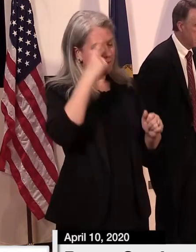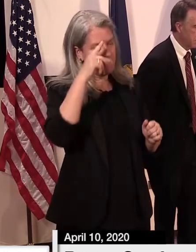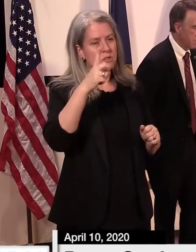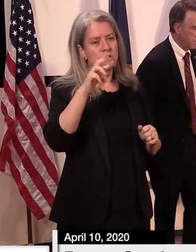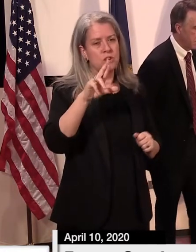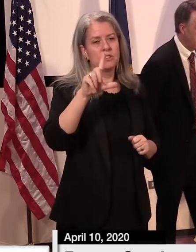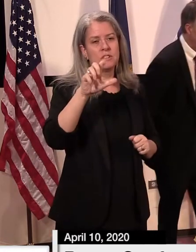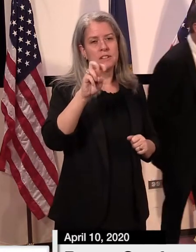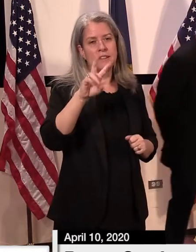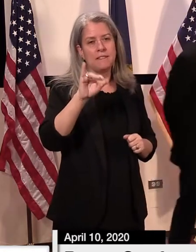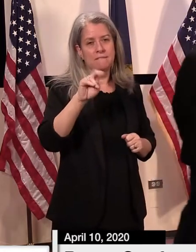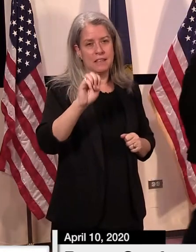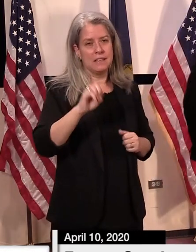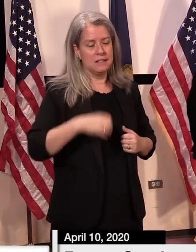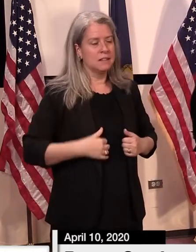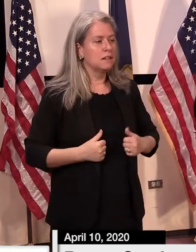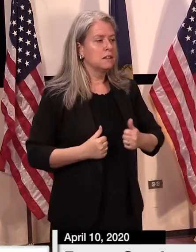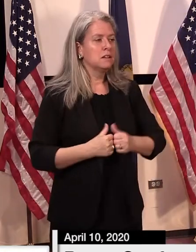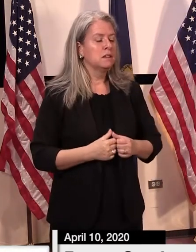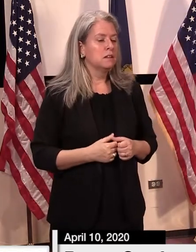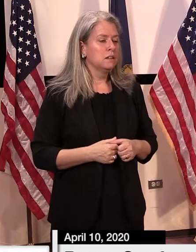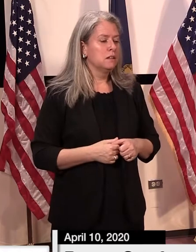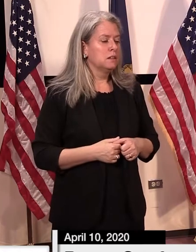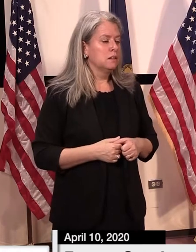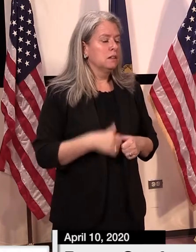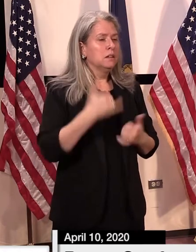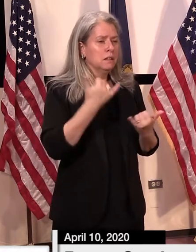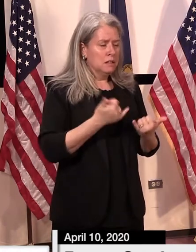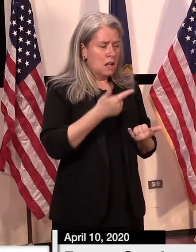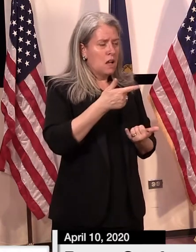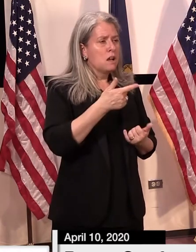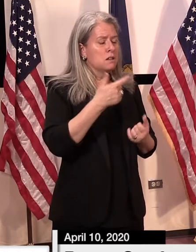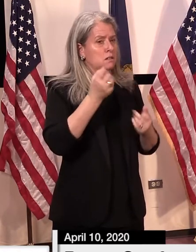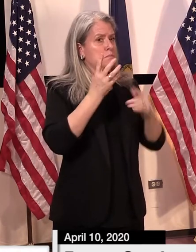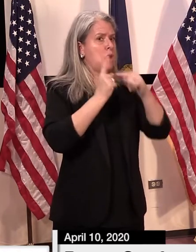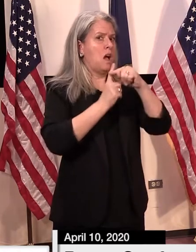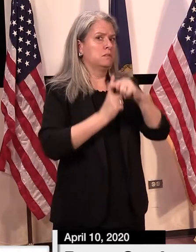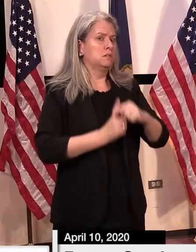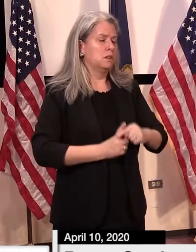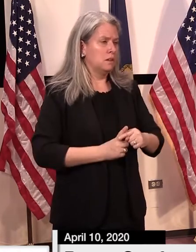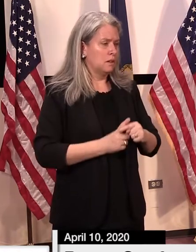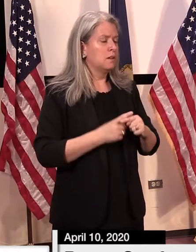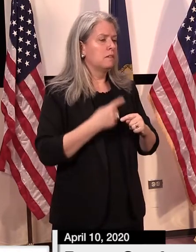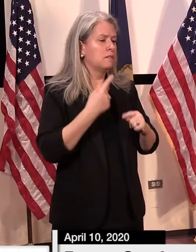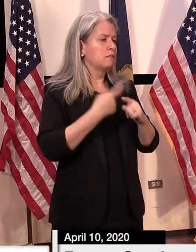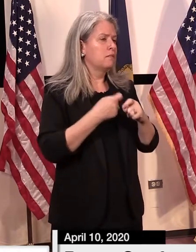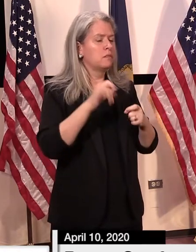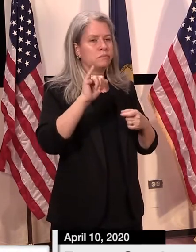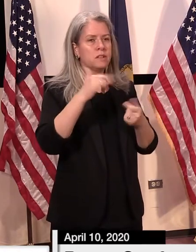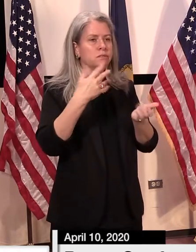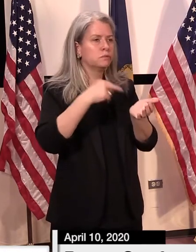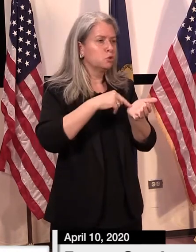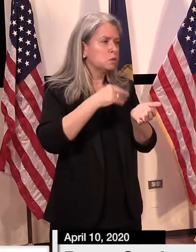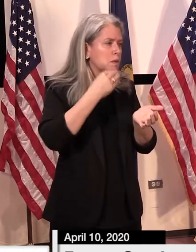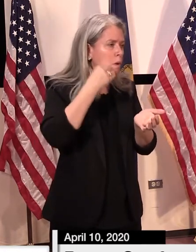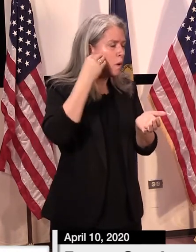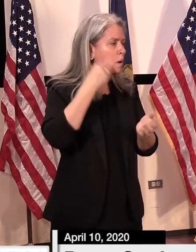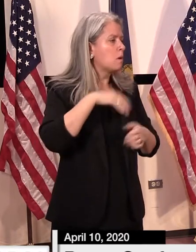Levine, with the number of positive tests coming out of, say, nursing homes or